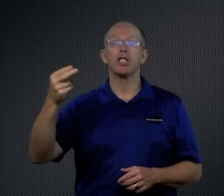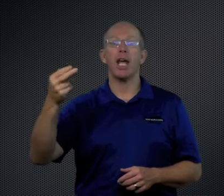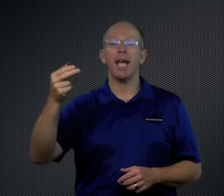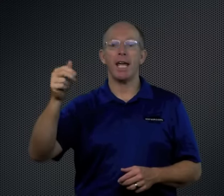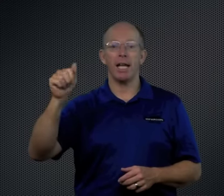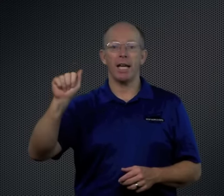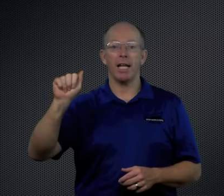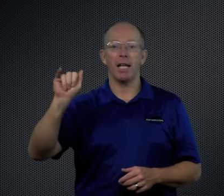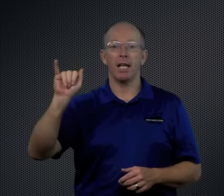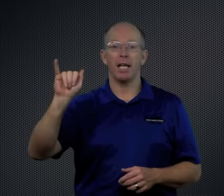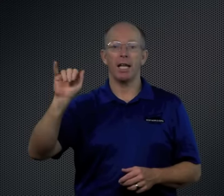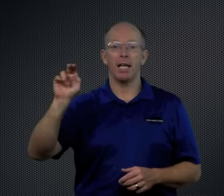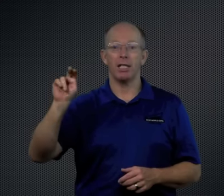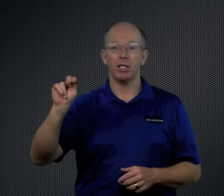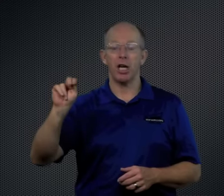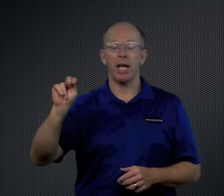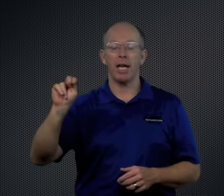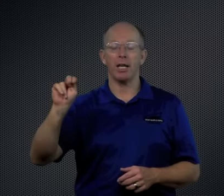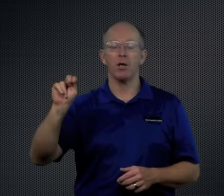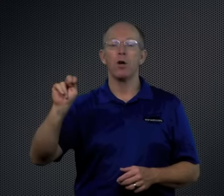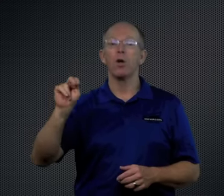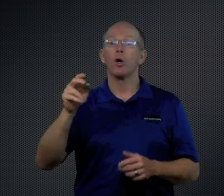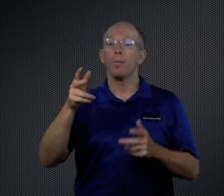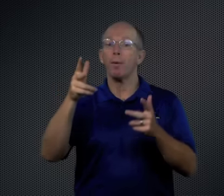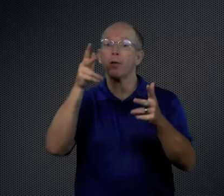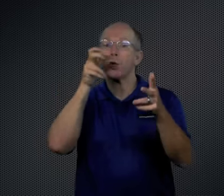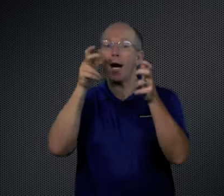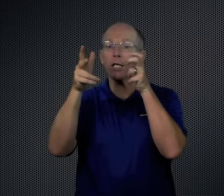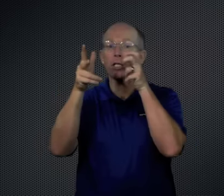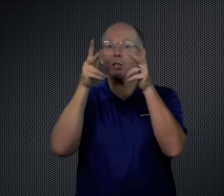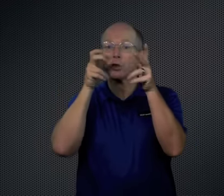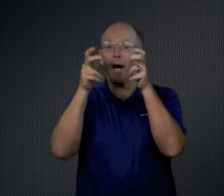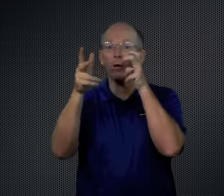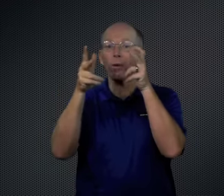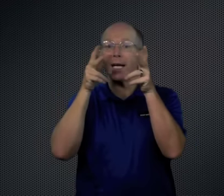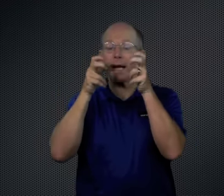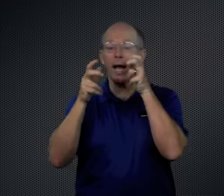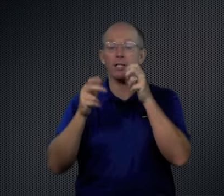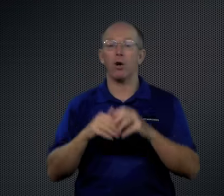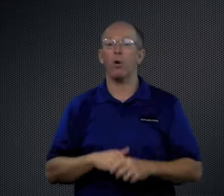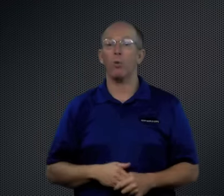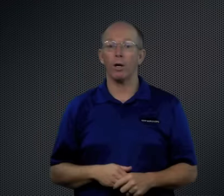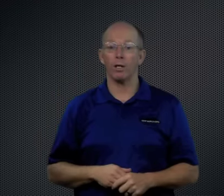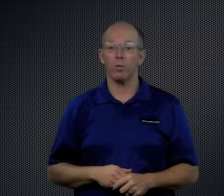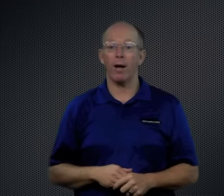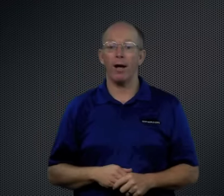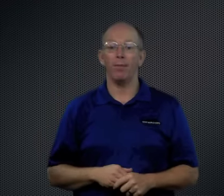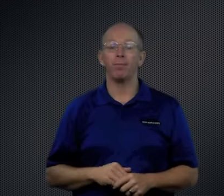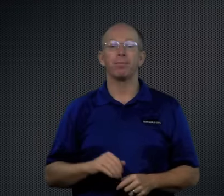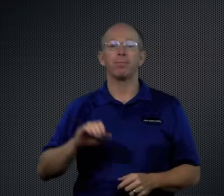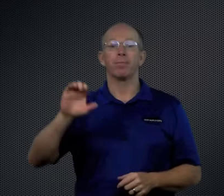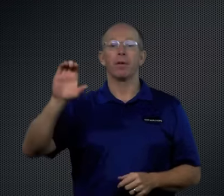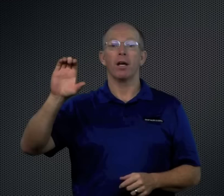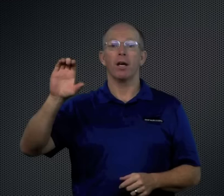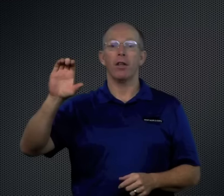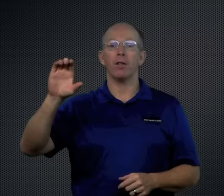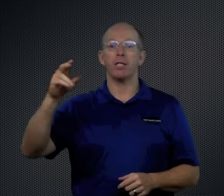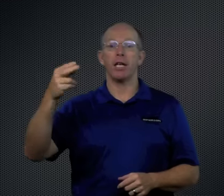Chain. Chain. Remember, try to read it as a whole word as well. Another CH